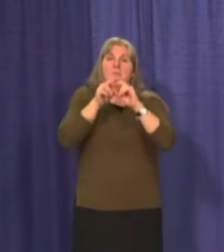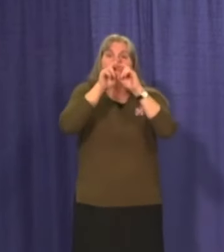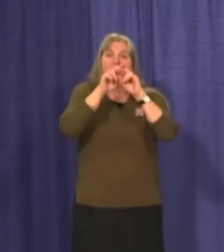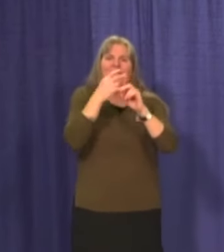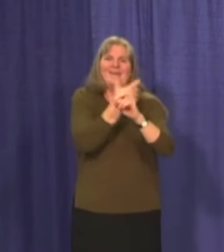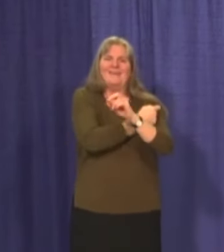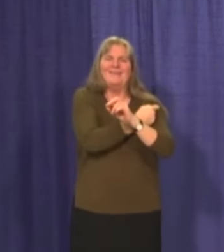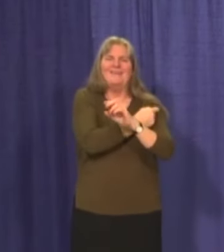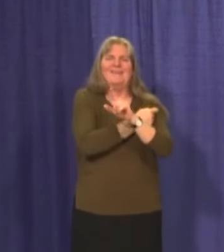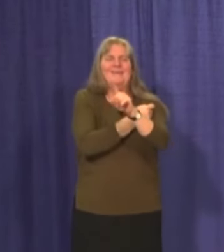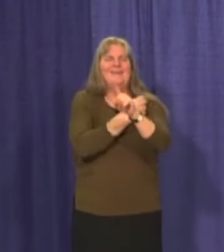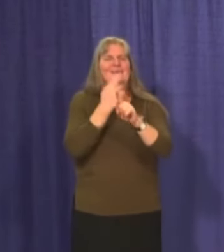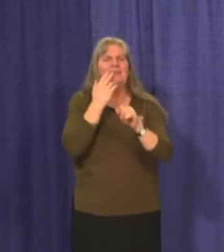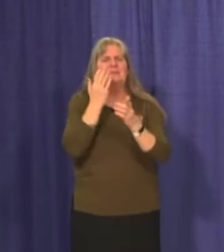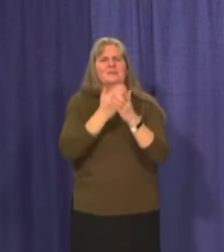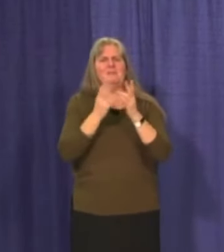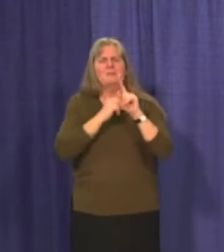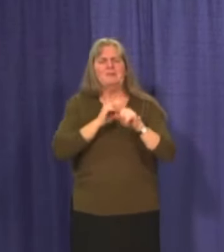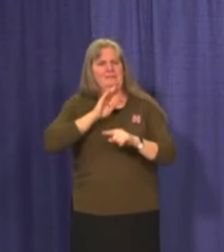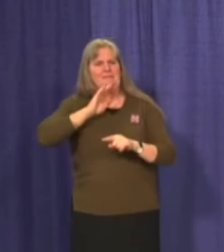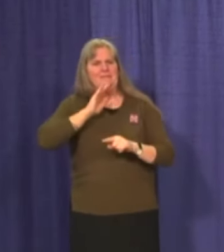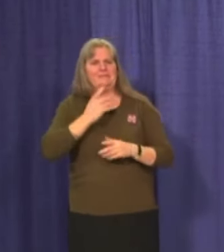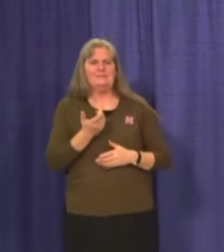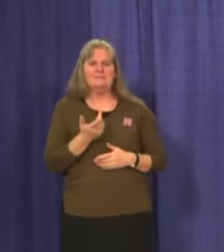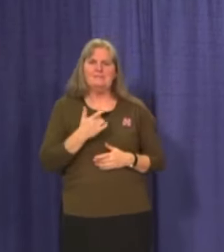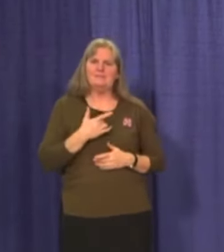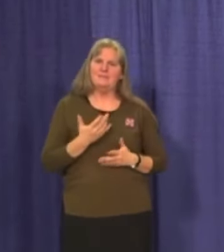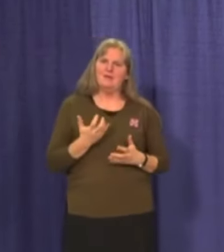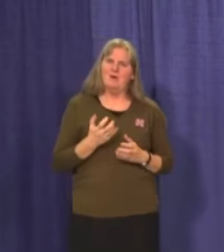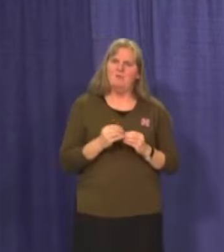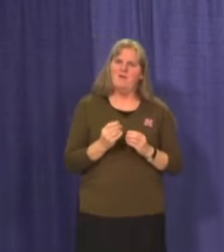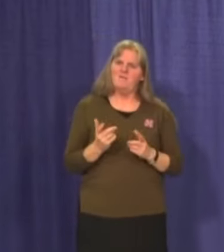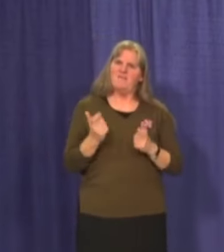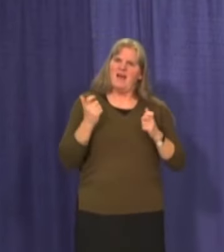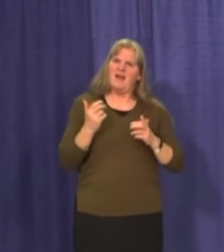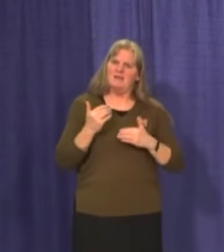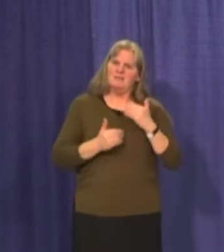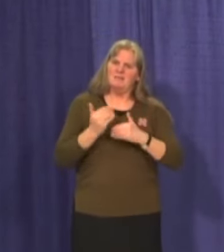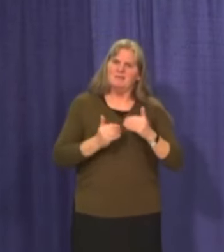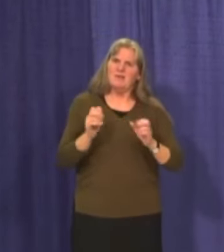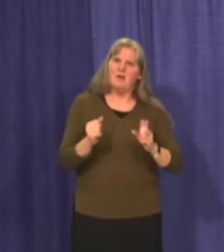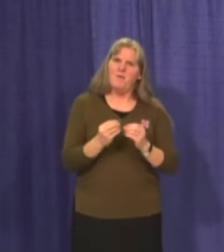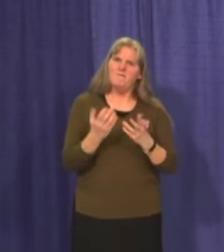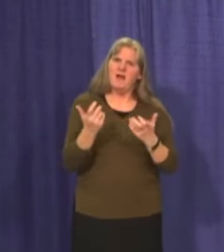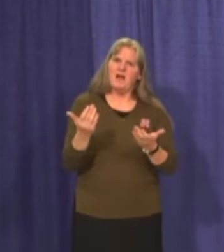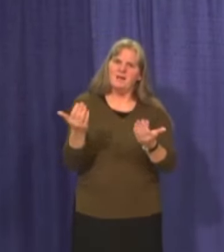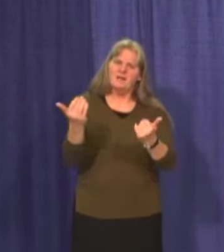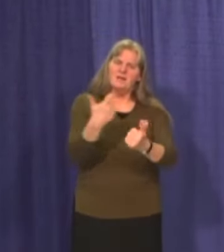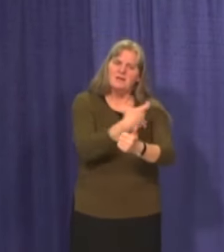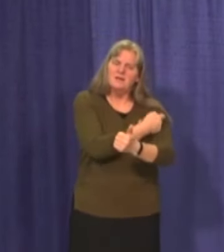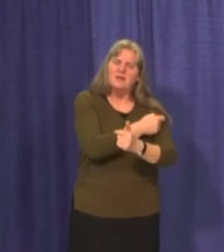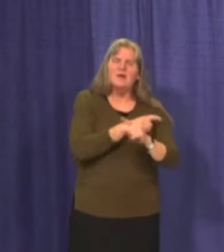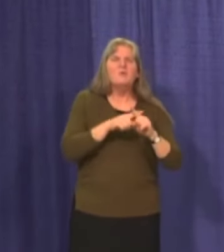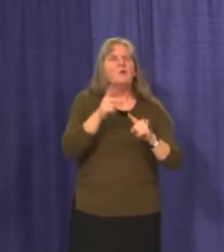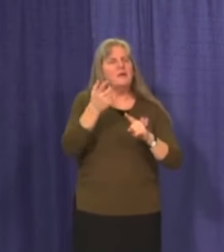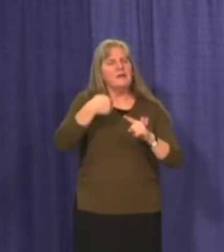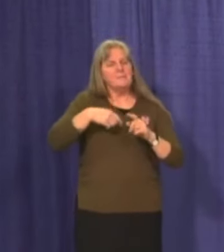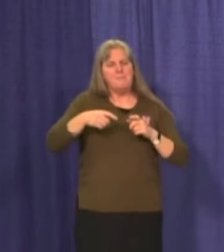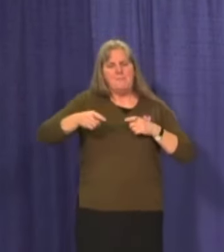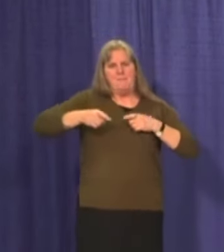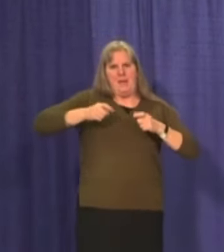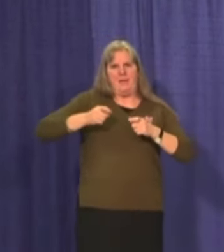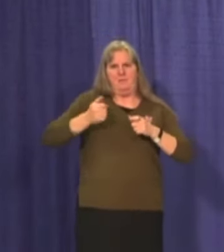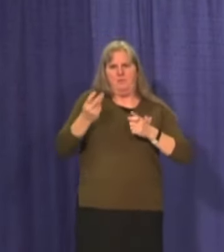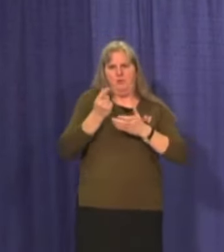I know it can be frustrating for people when they feel we could be running more people through. But we are managing these initial